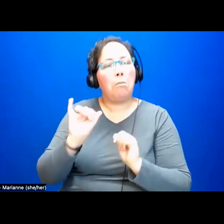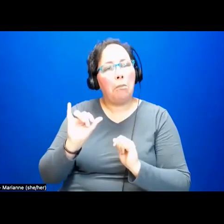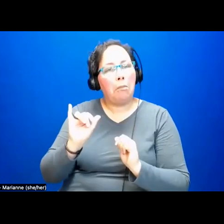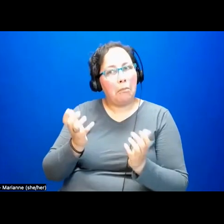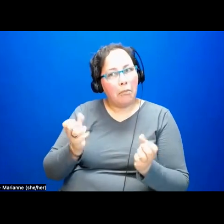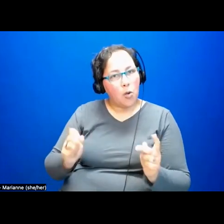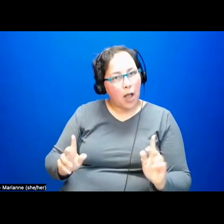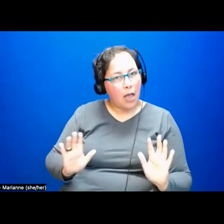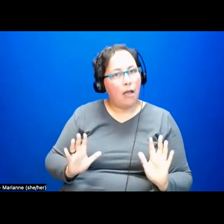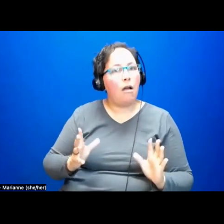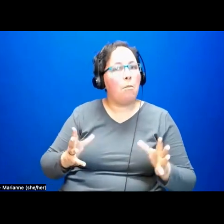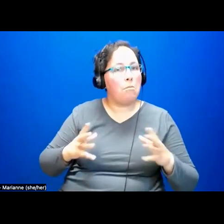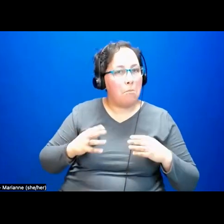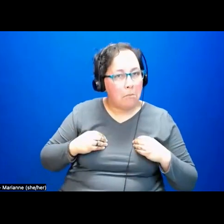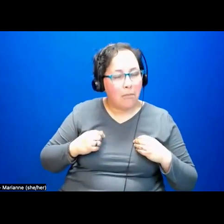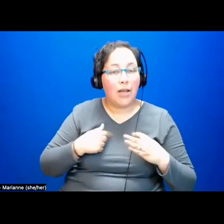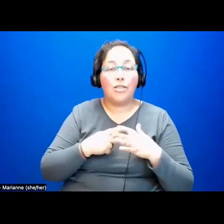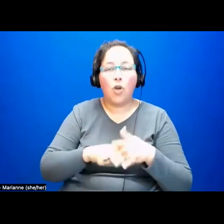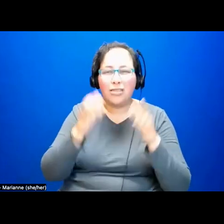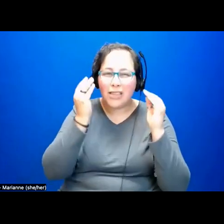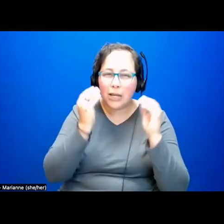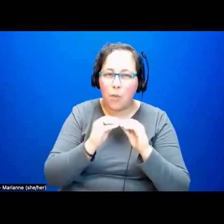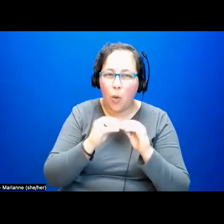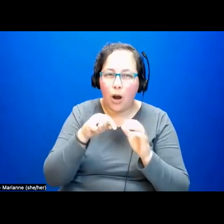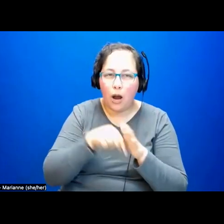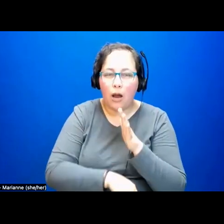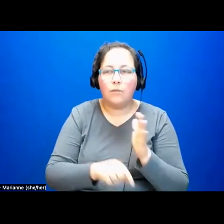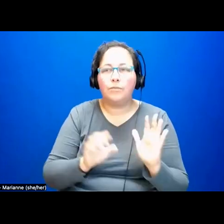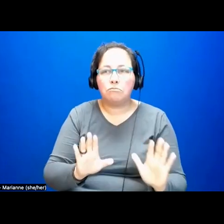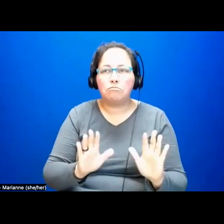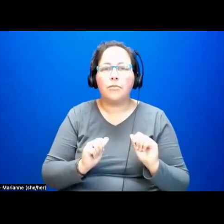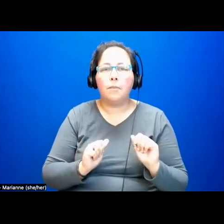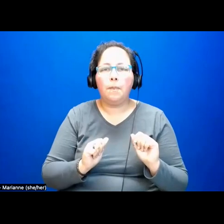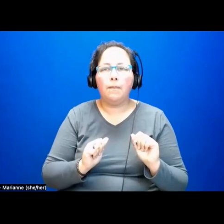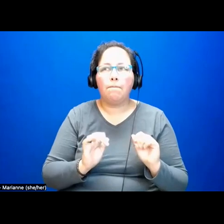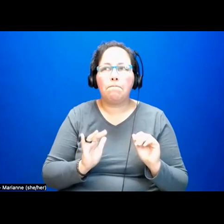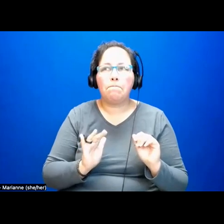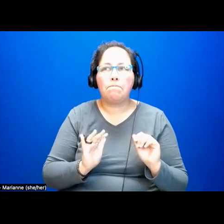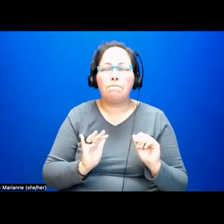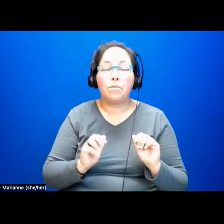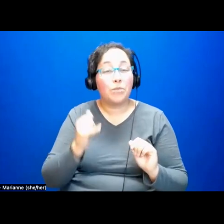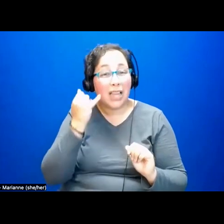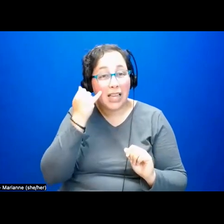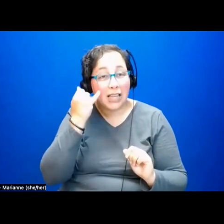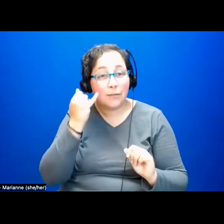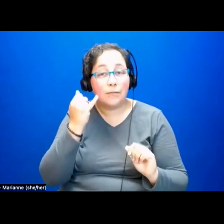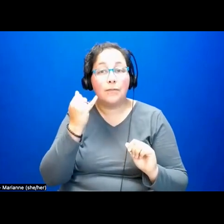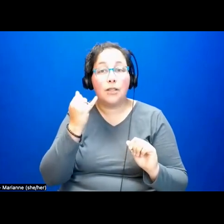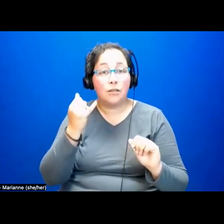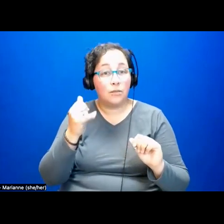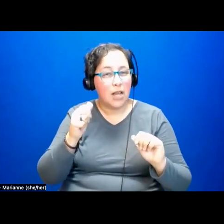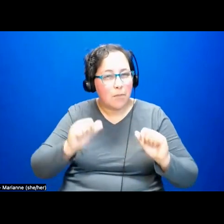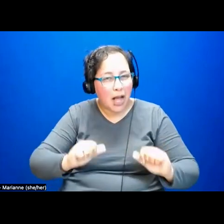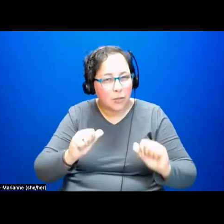hard about how it's possible for … entire ways of